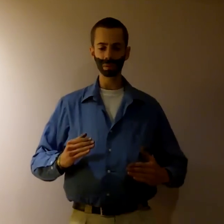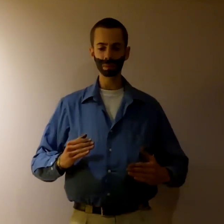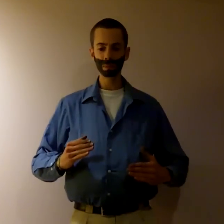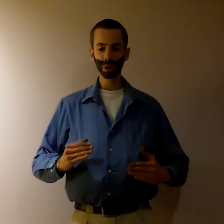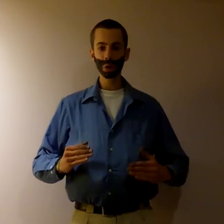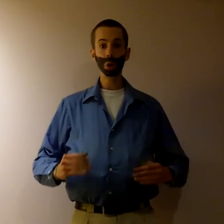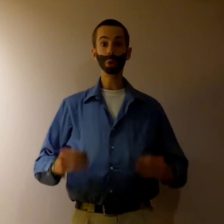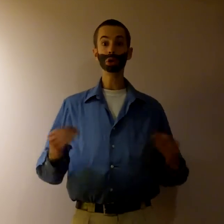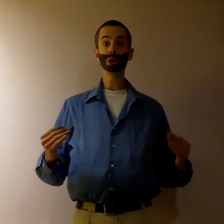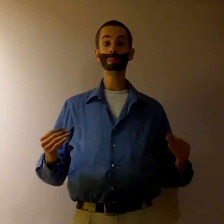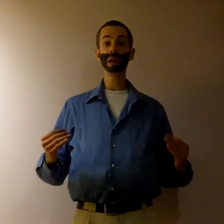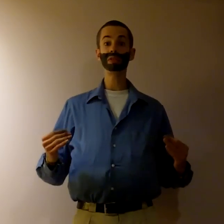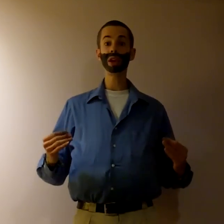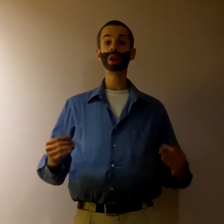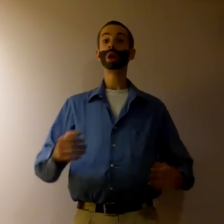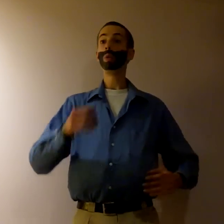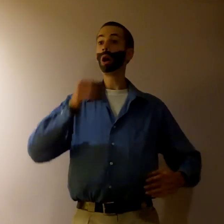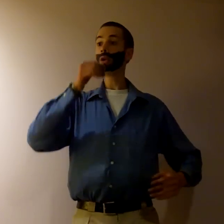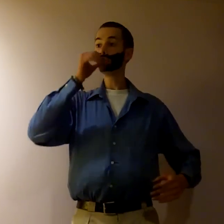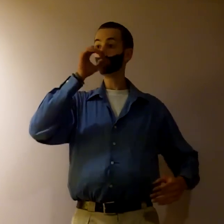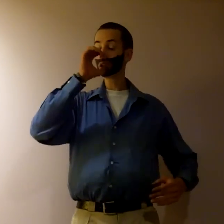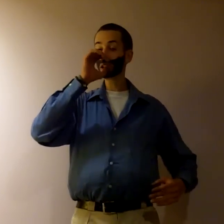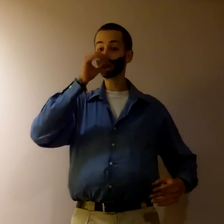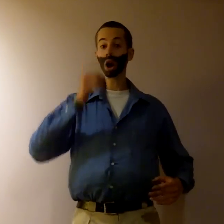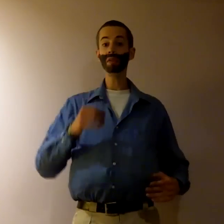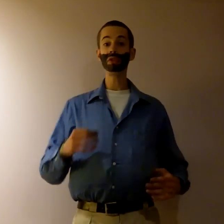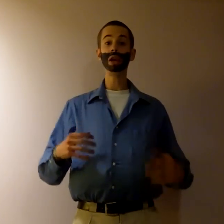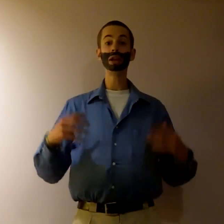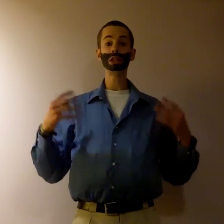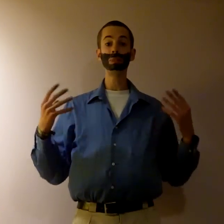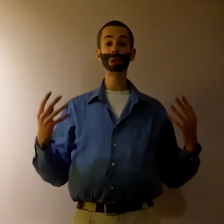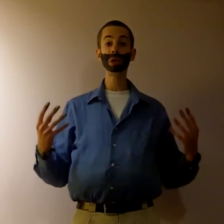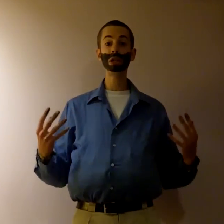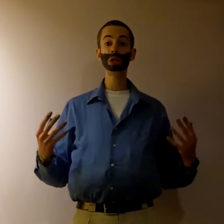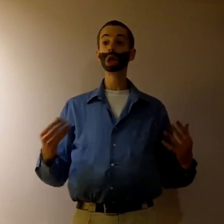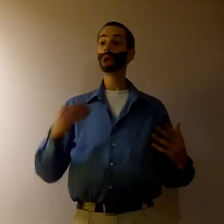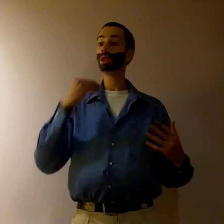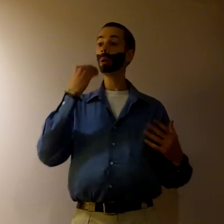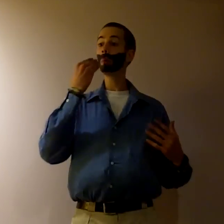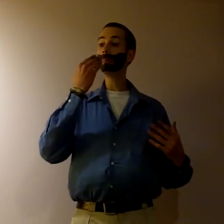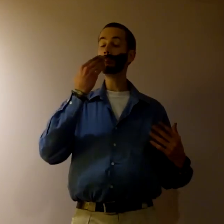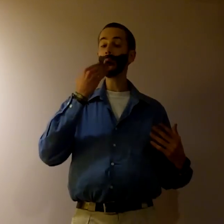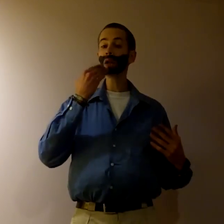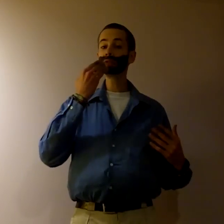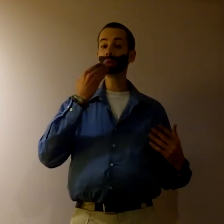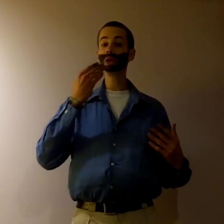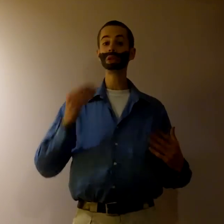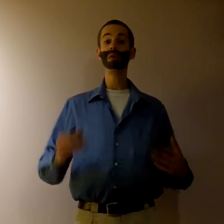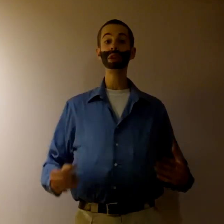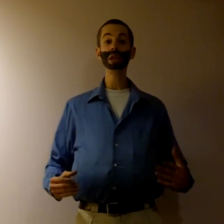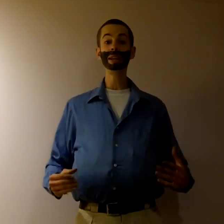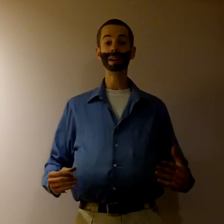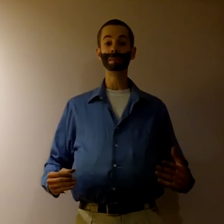Or you can meditate while drinking coffee and experience the mindfulness of eating.